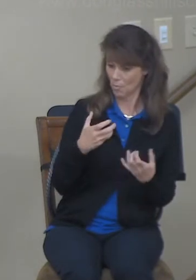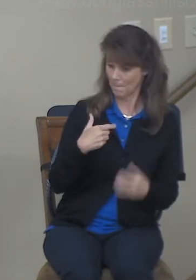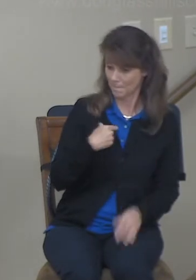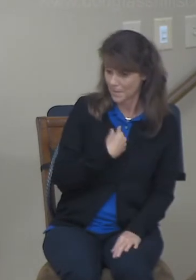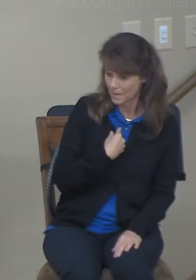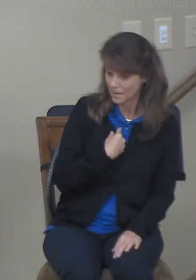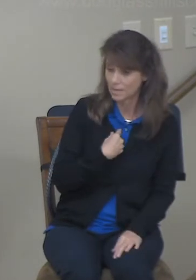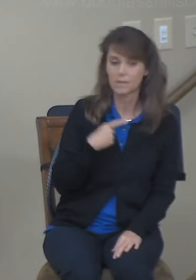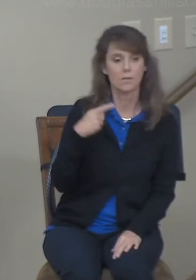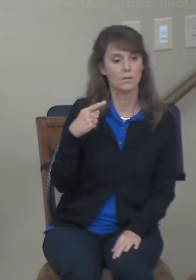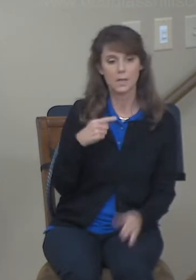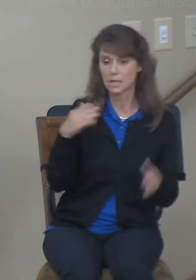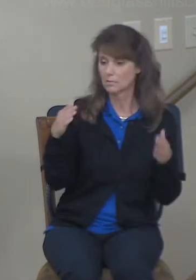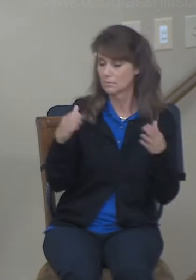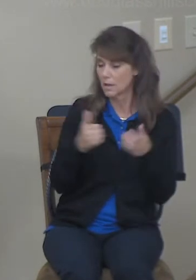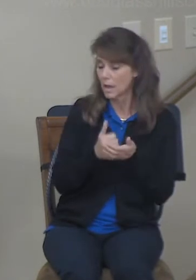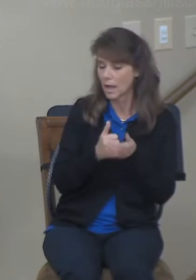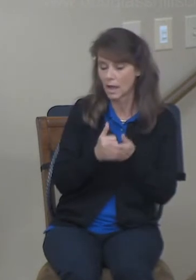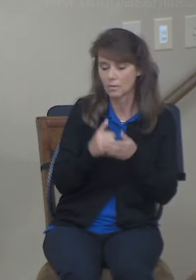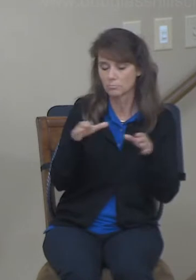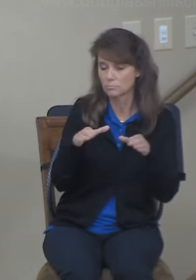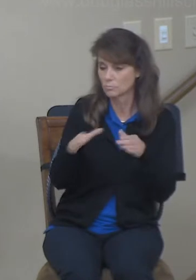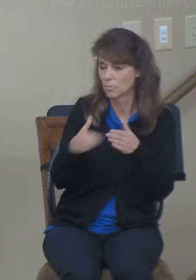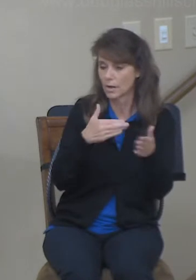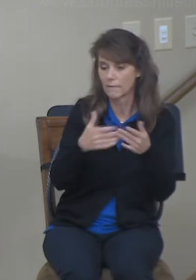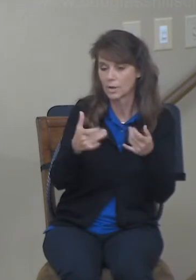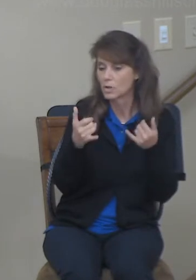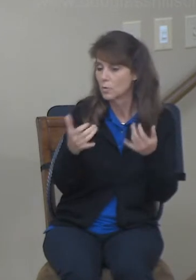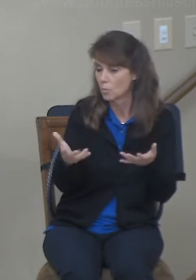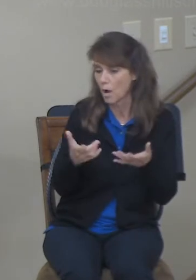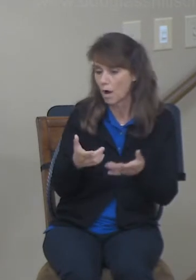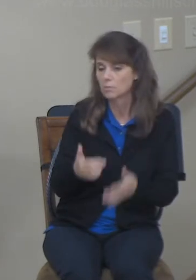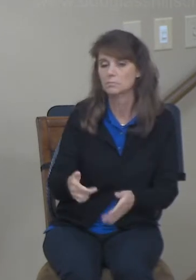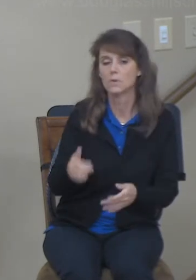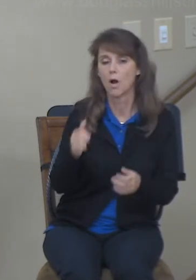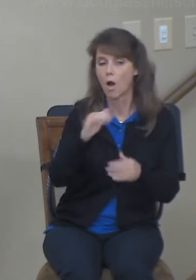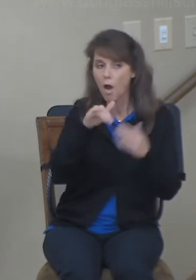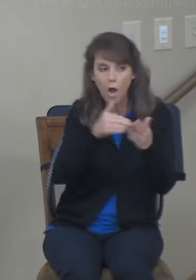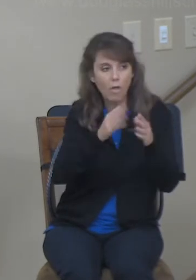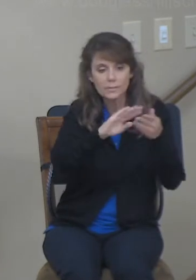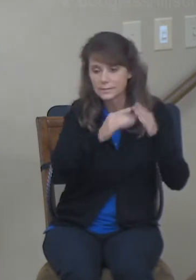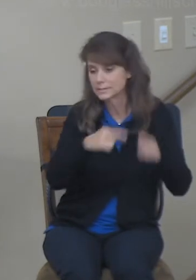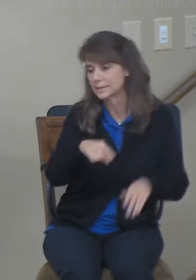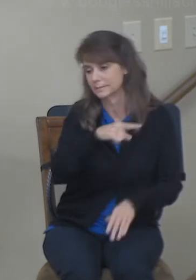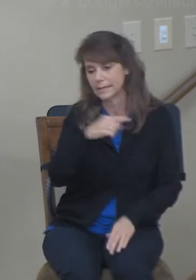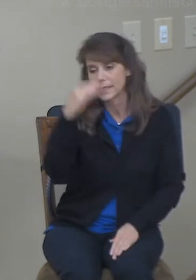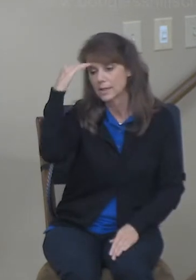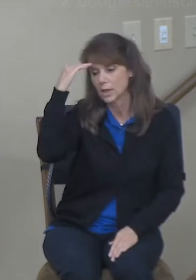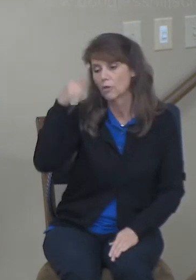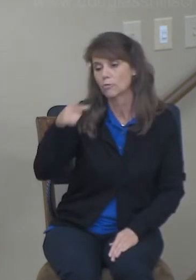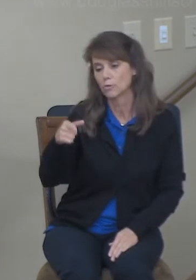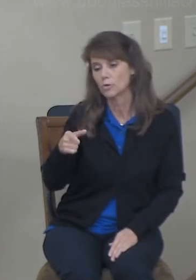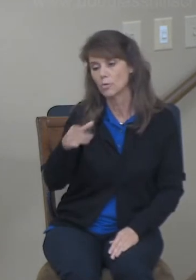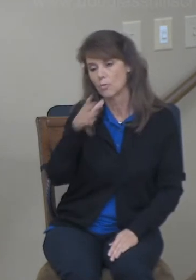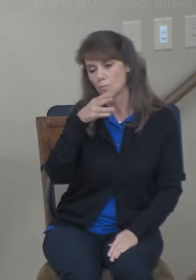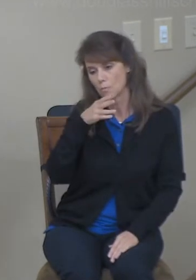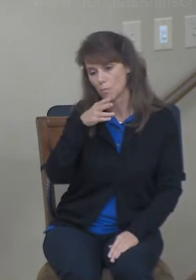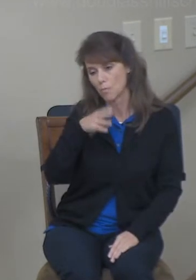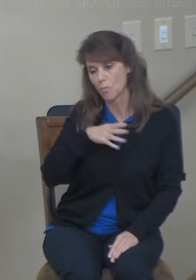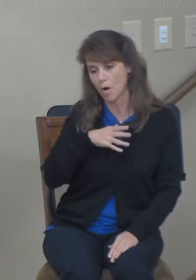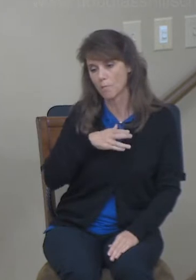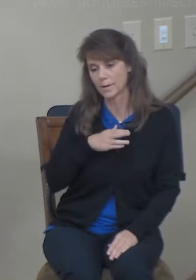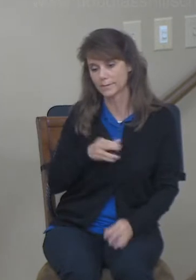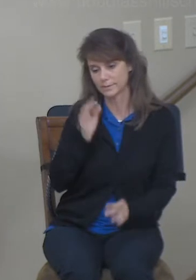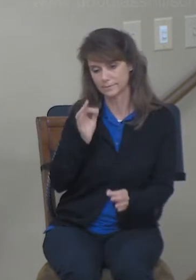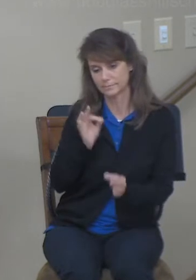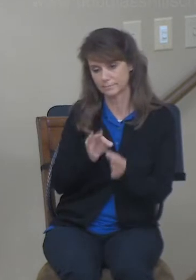you whatever you ask. For all my people in the city know you're a woman of excellence. Now it's true I'm a close relative. However, there's a